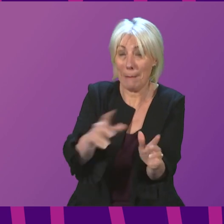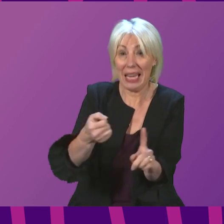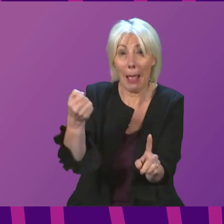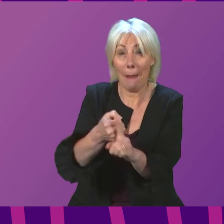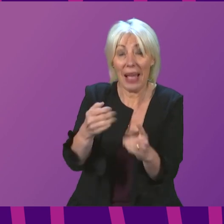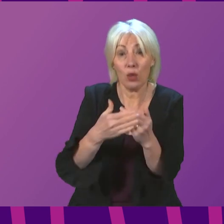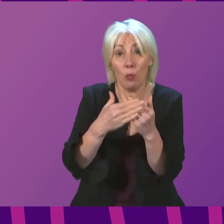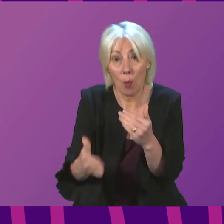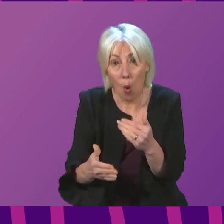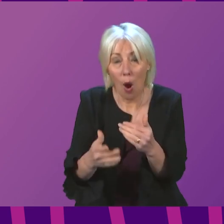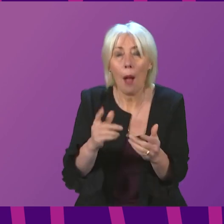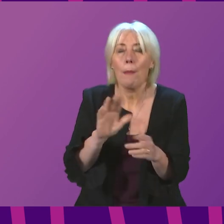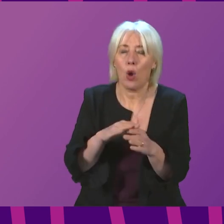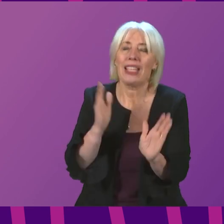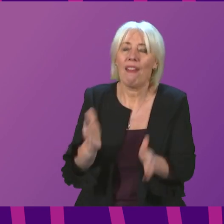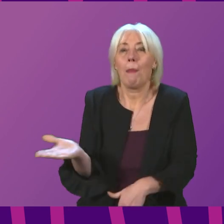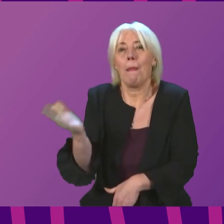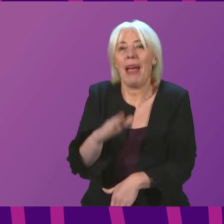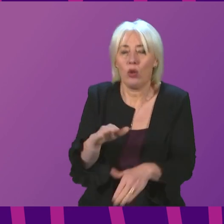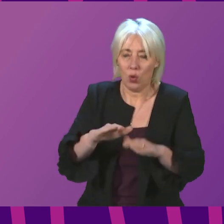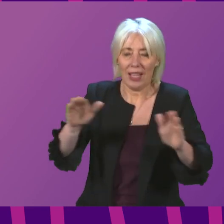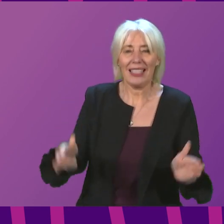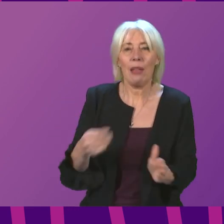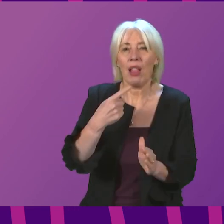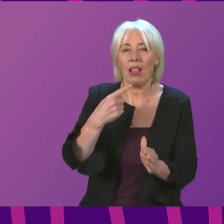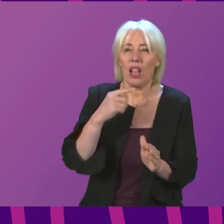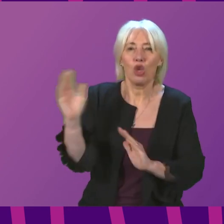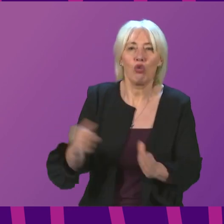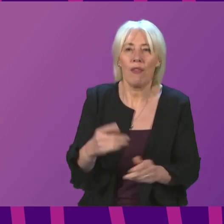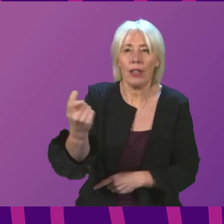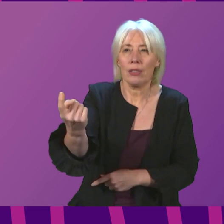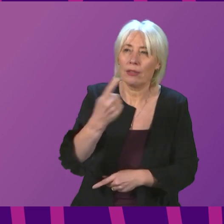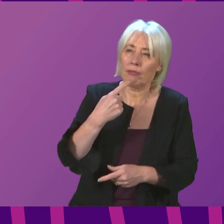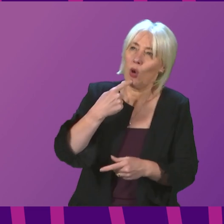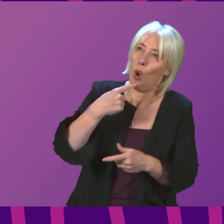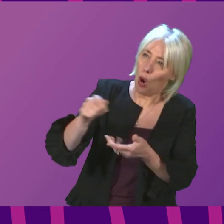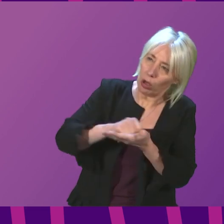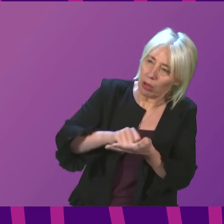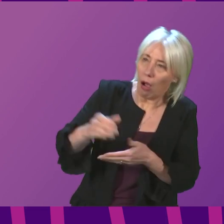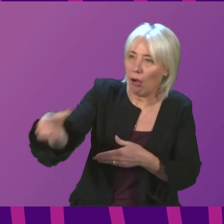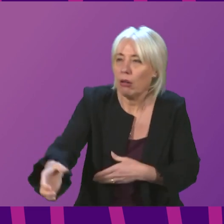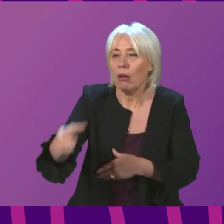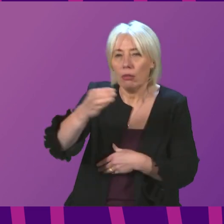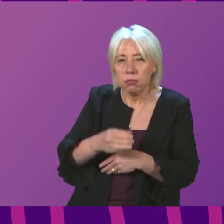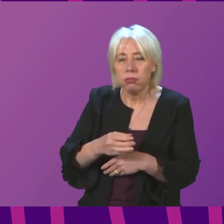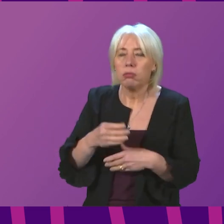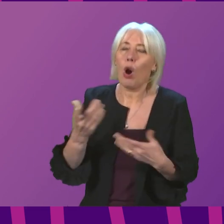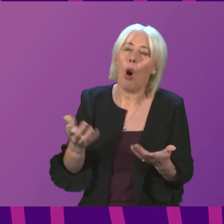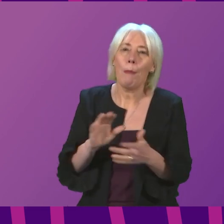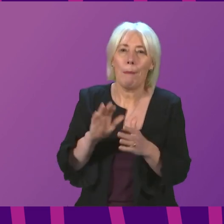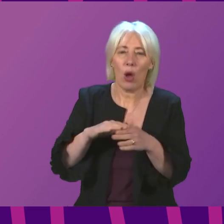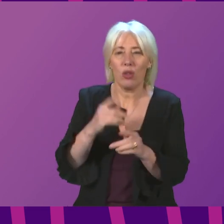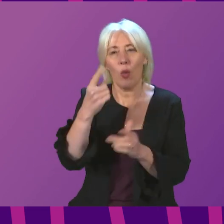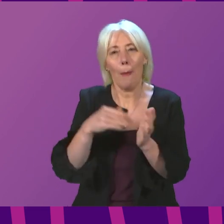by the return to table service. Indeed, many of them will be the ones that are most impacted by the return to some form of physical distancing